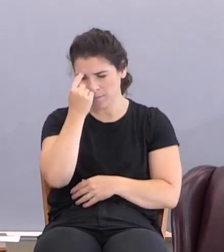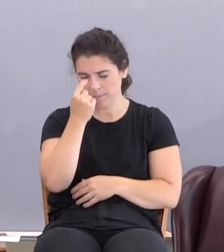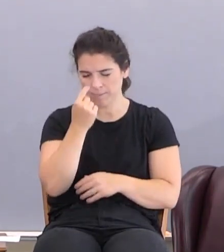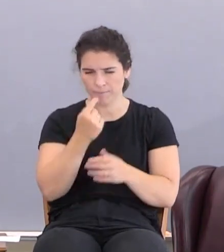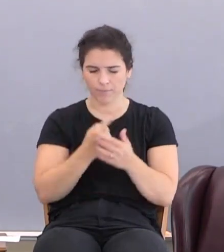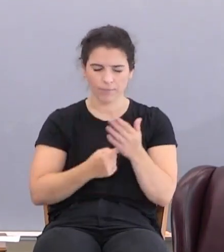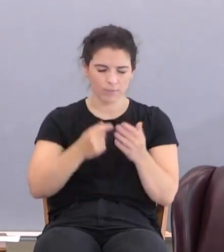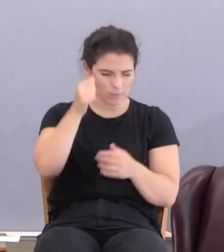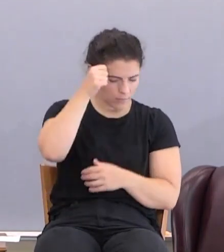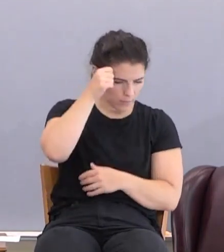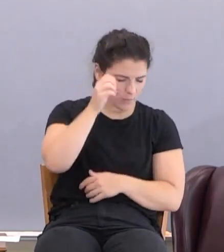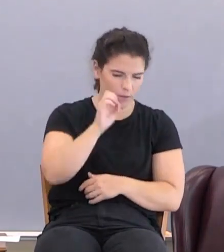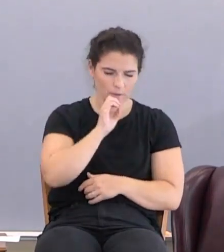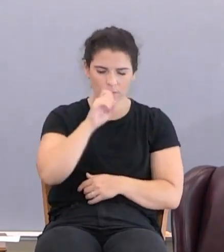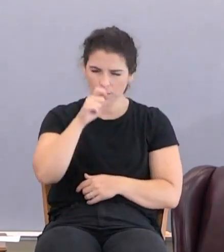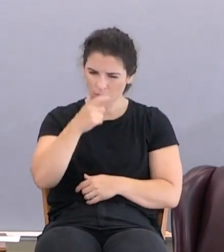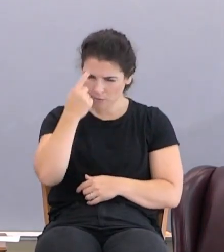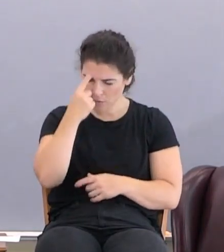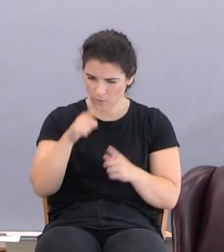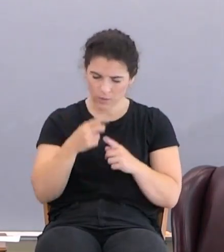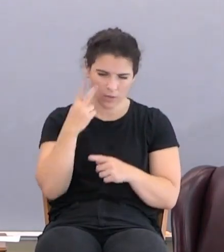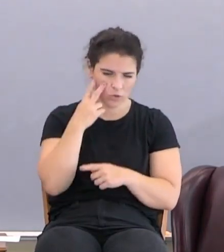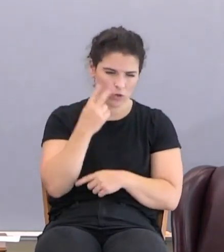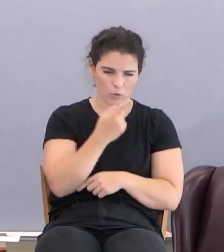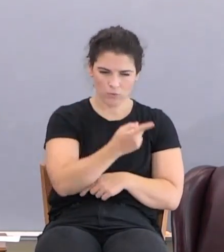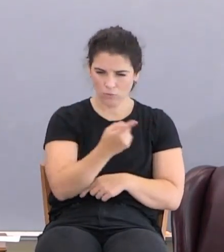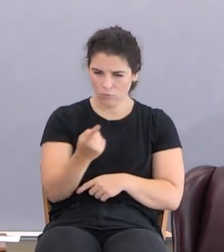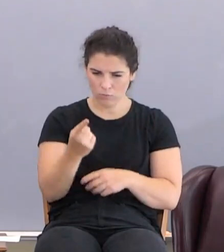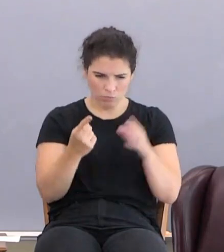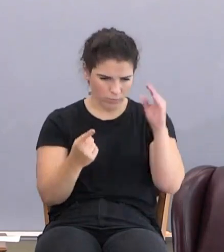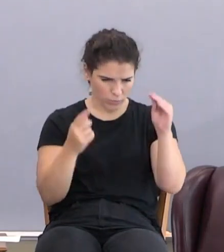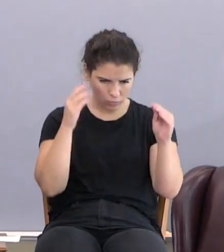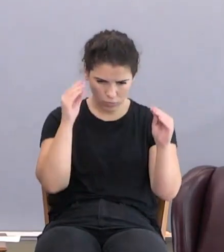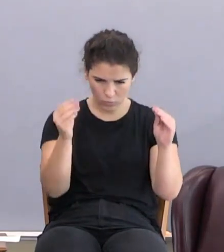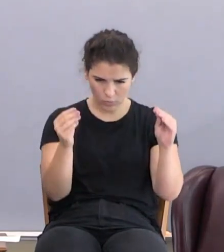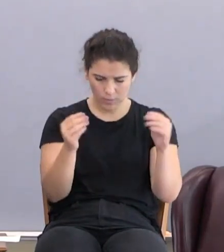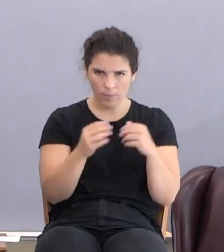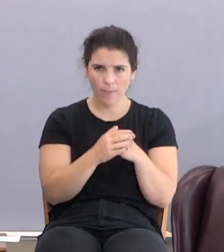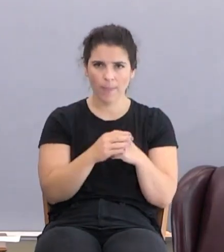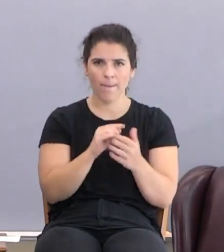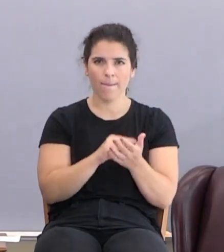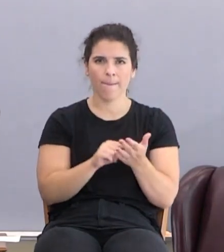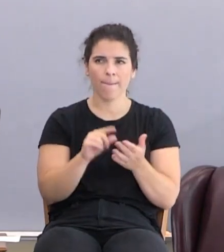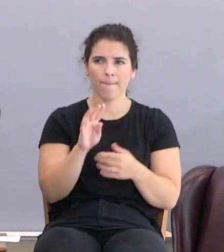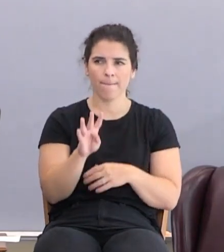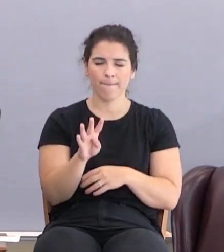what Adam and Eve must have thought when they looked at their two boys. In verse number 4,